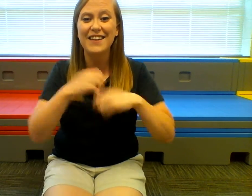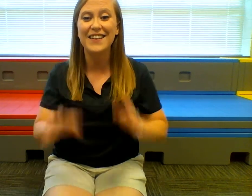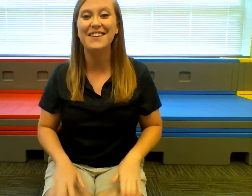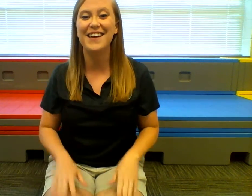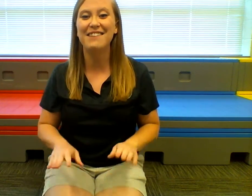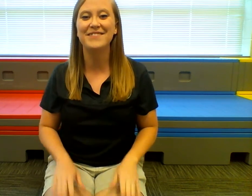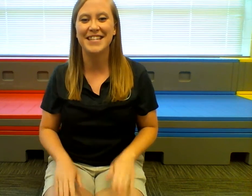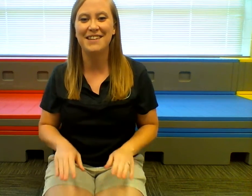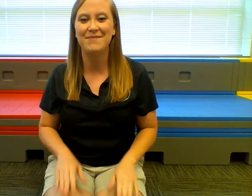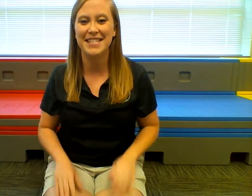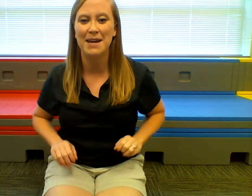Aram Sam Sam